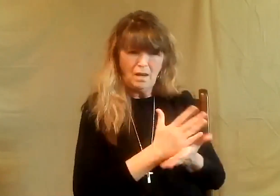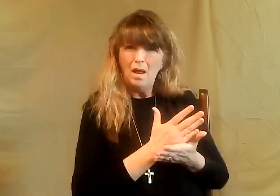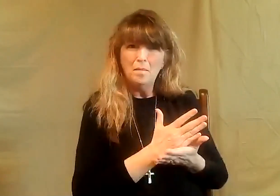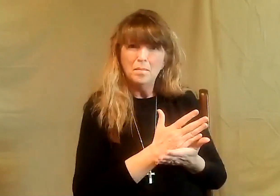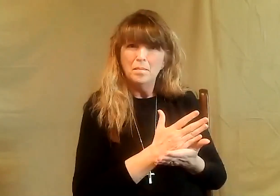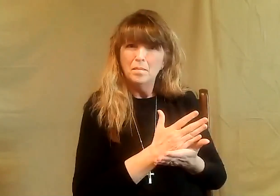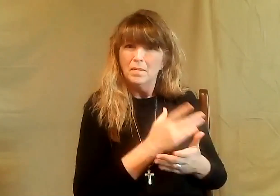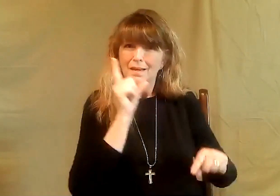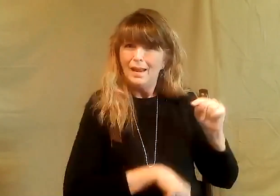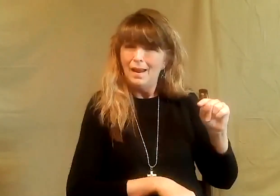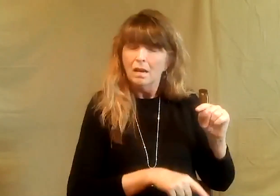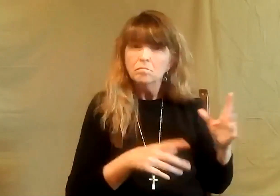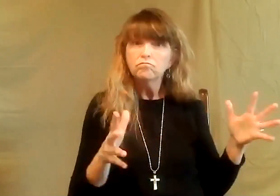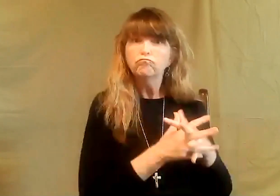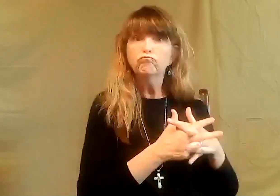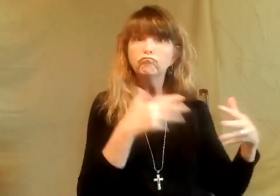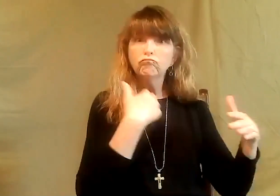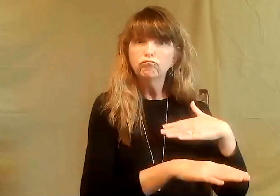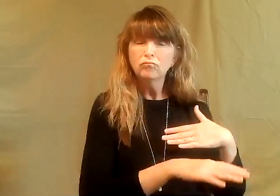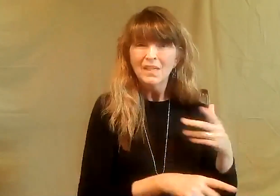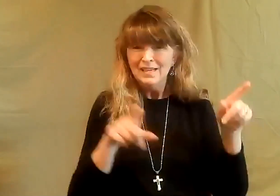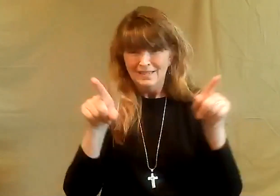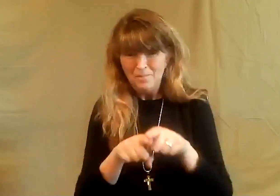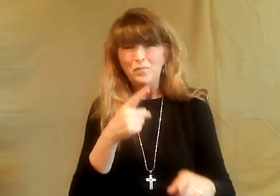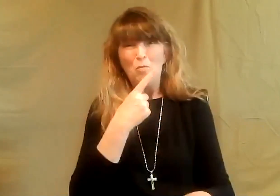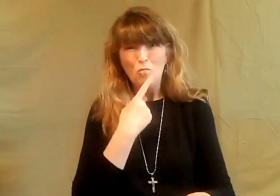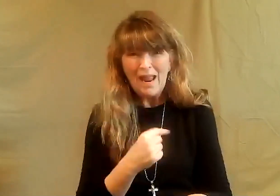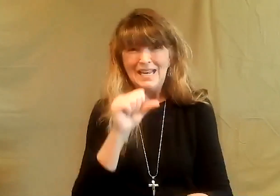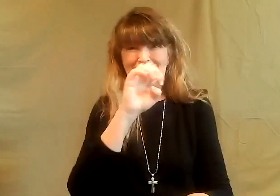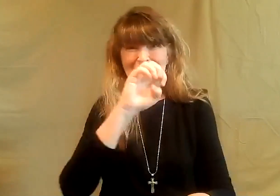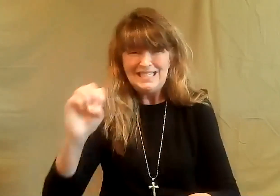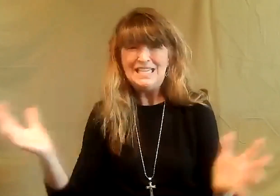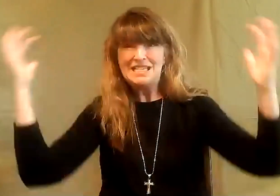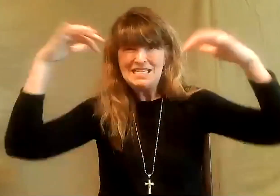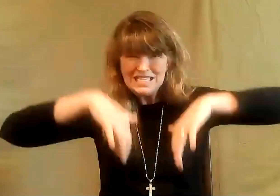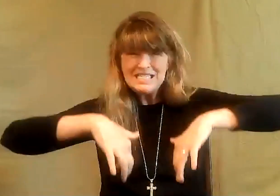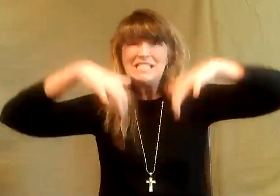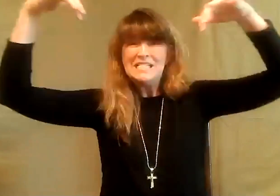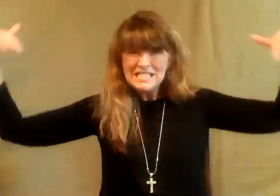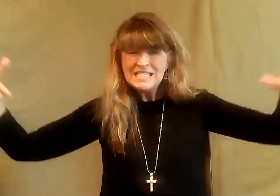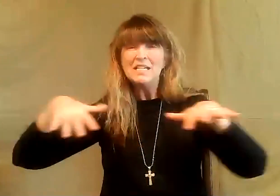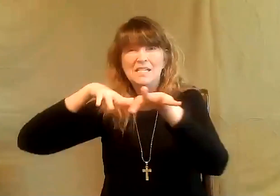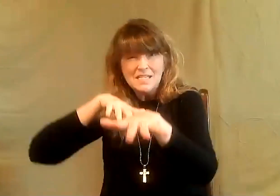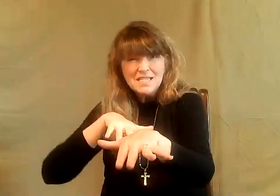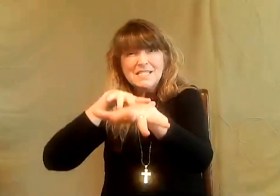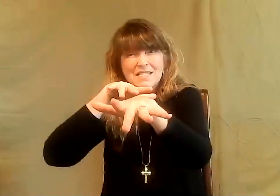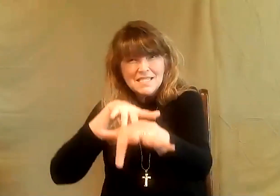was old. Her body had already stopped producing eggs. But she was able to be impregnated and bear a child.